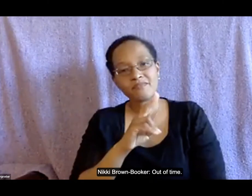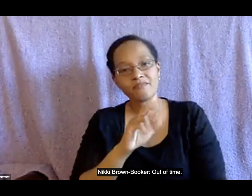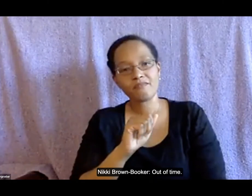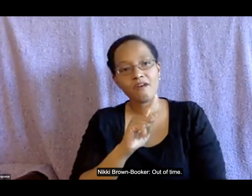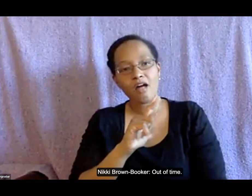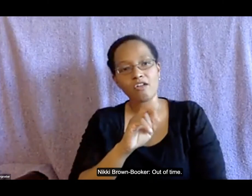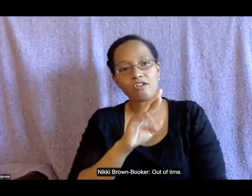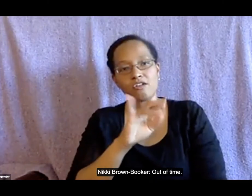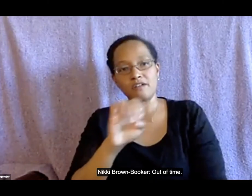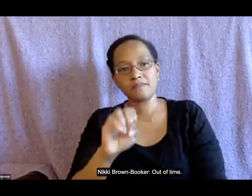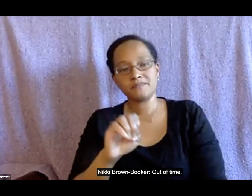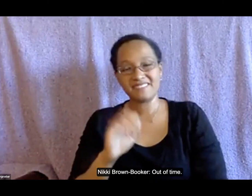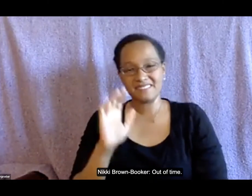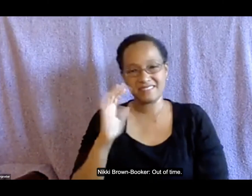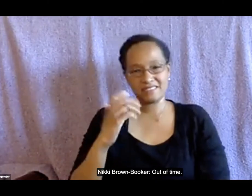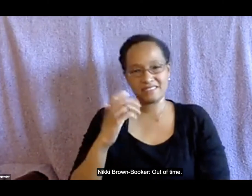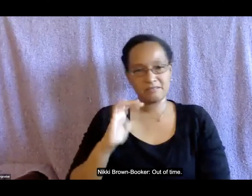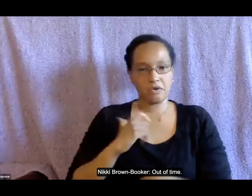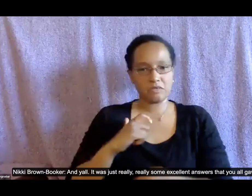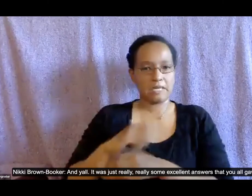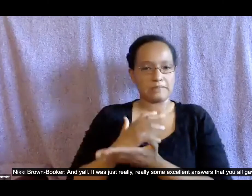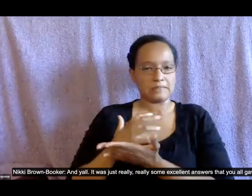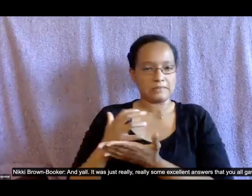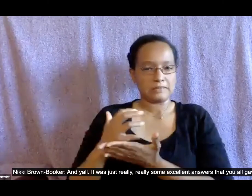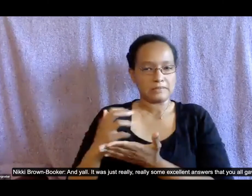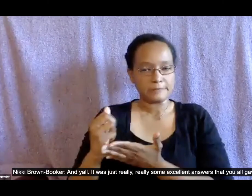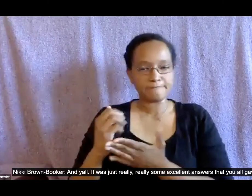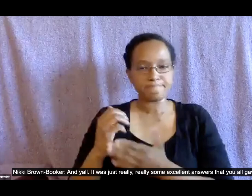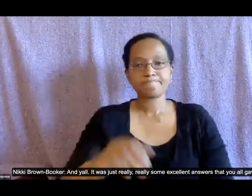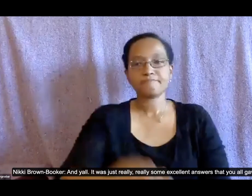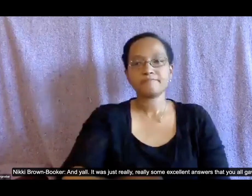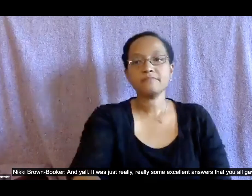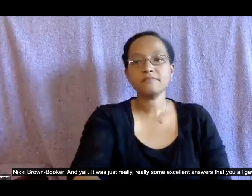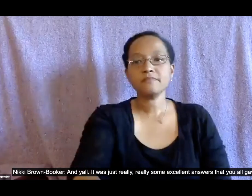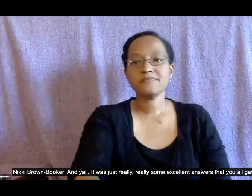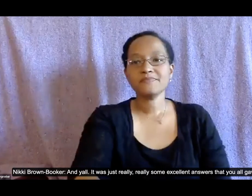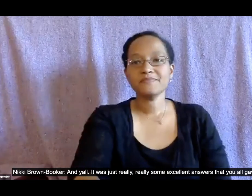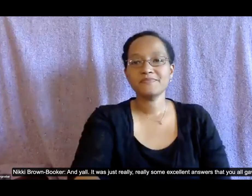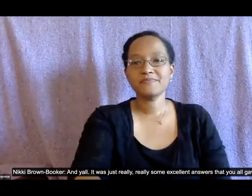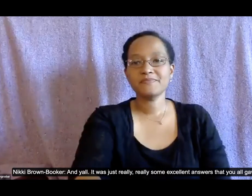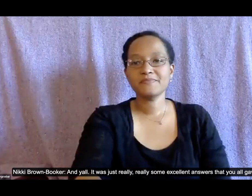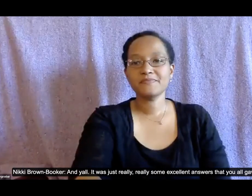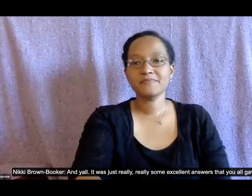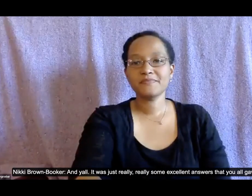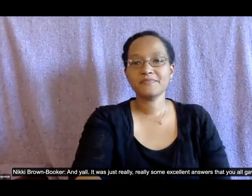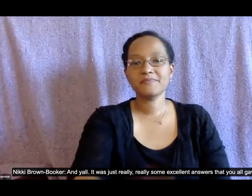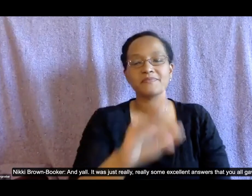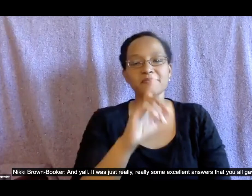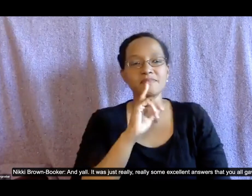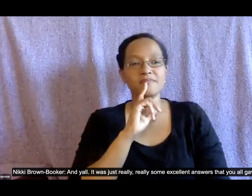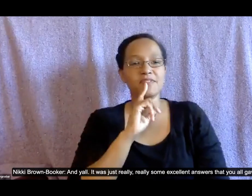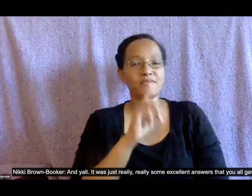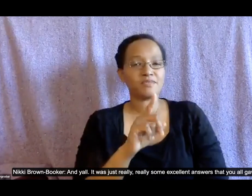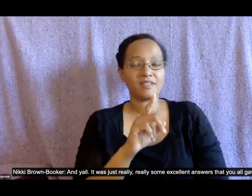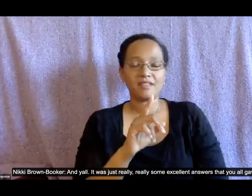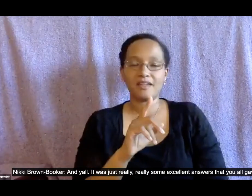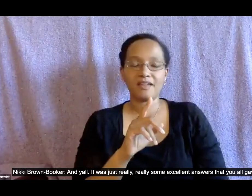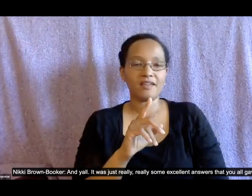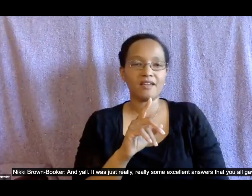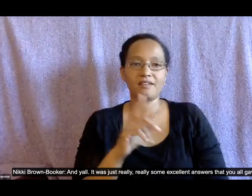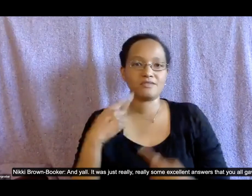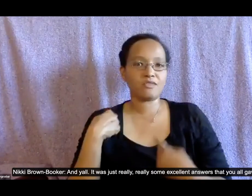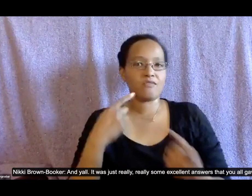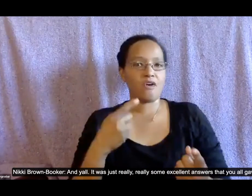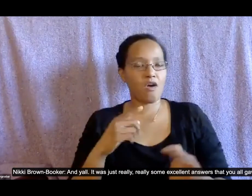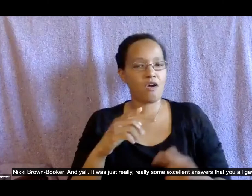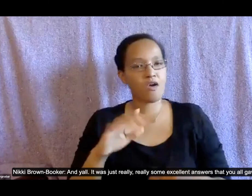um and you know it was just really really some of excellent um answers that